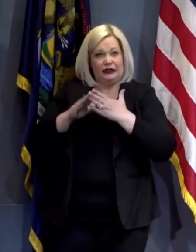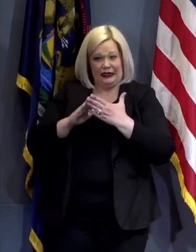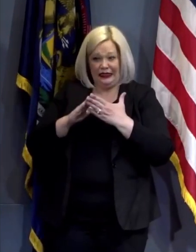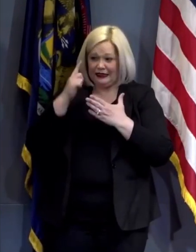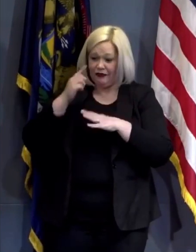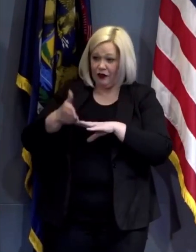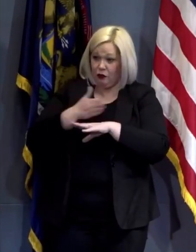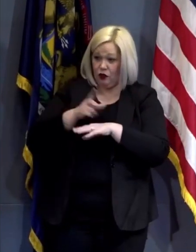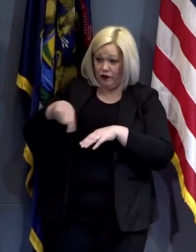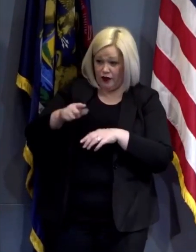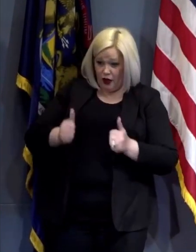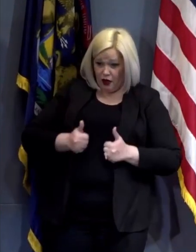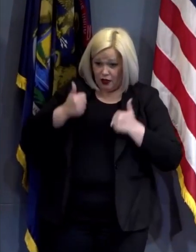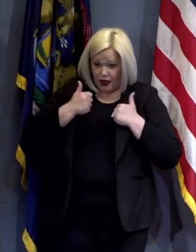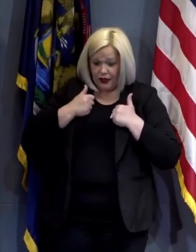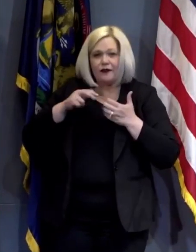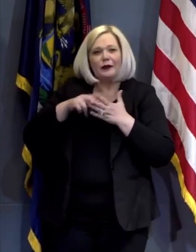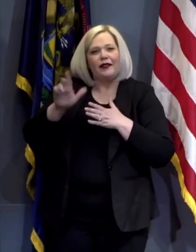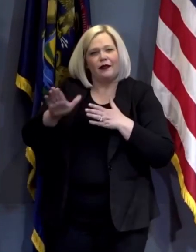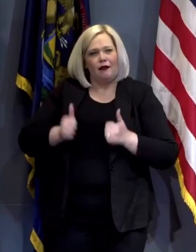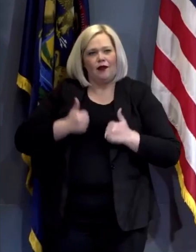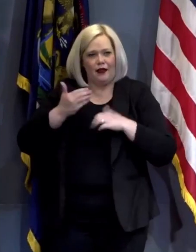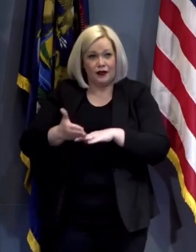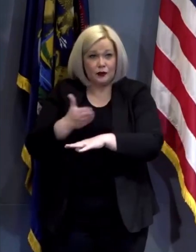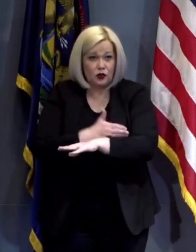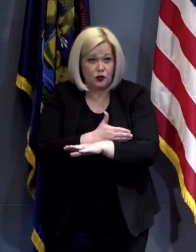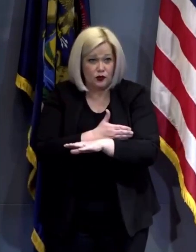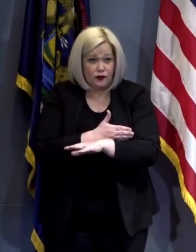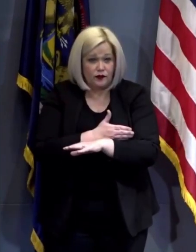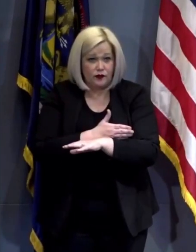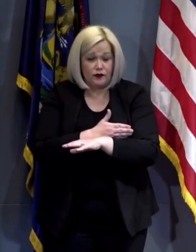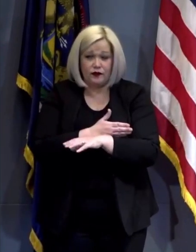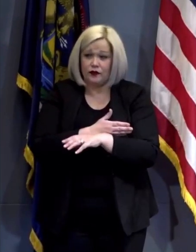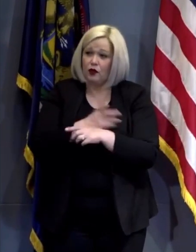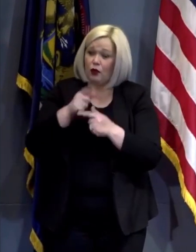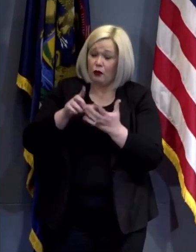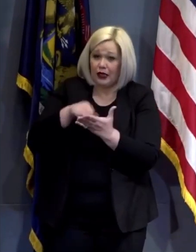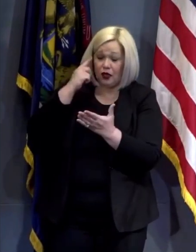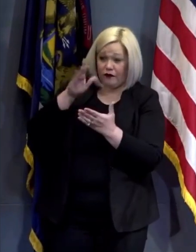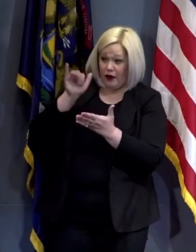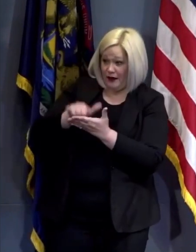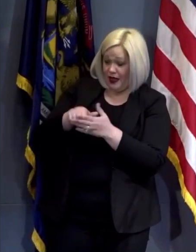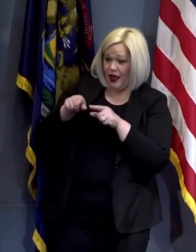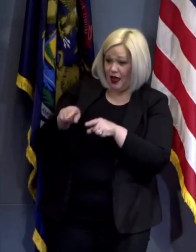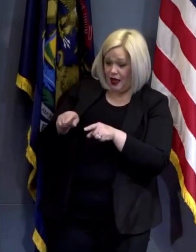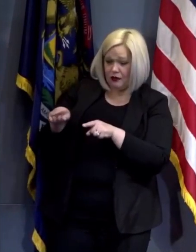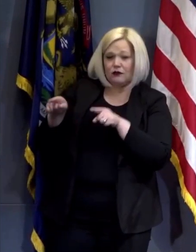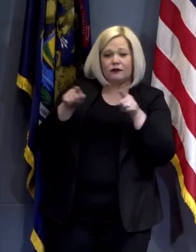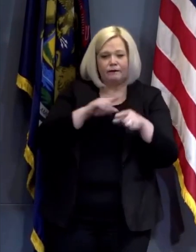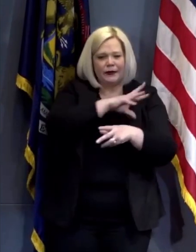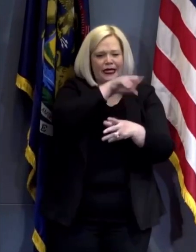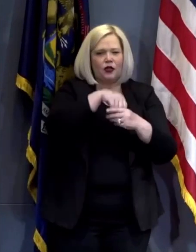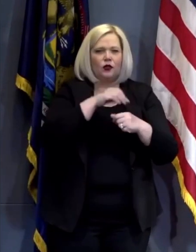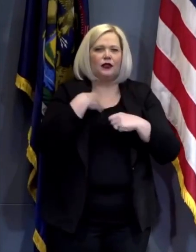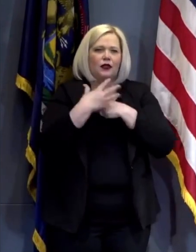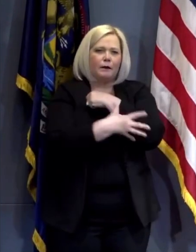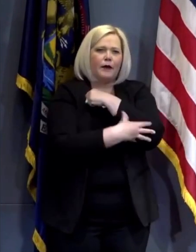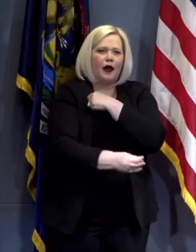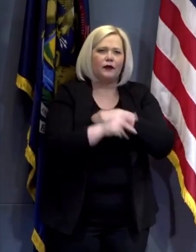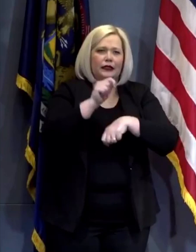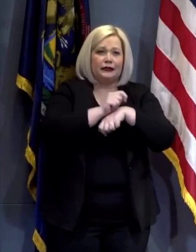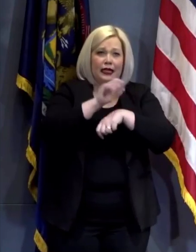improve the quality of life for those people. We took those results and then pushed that into the poverty task force that our administration